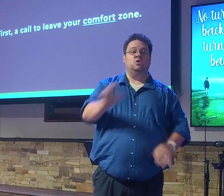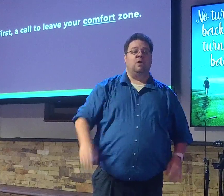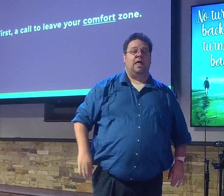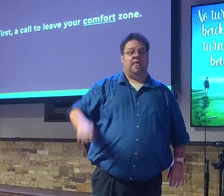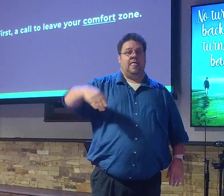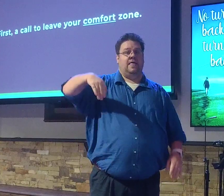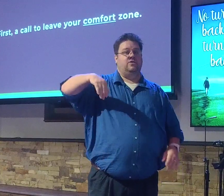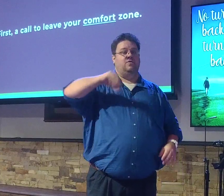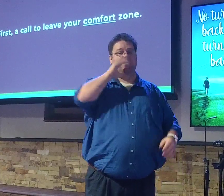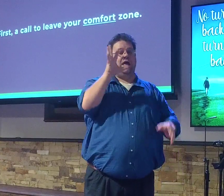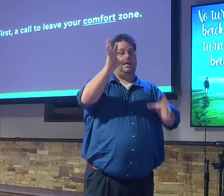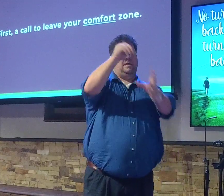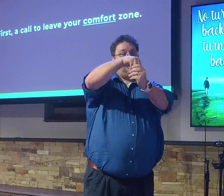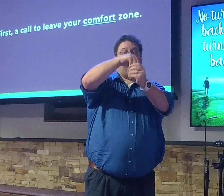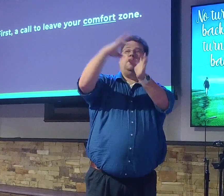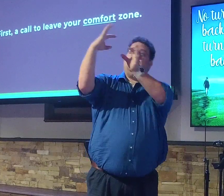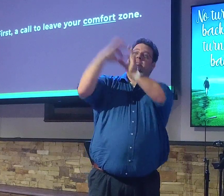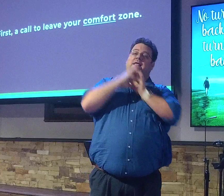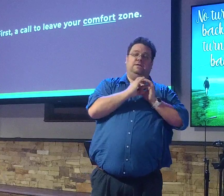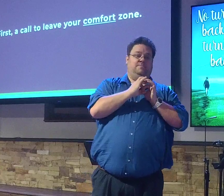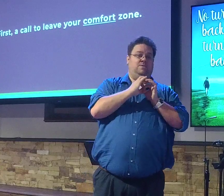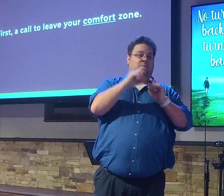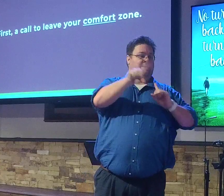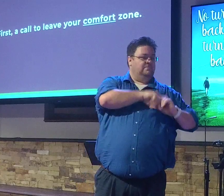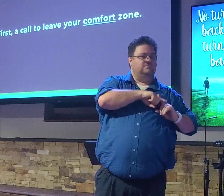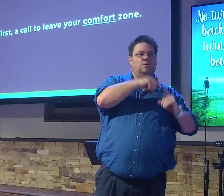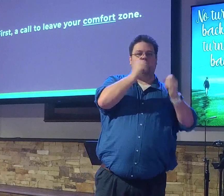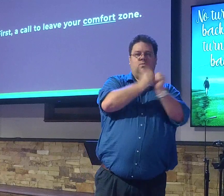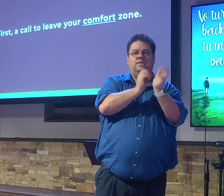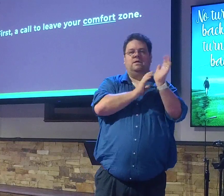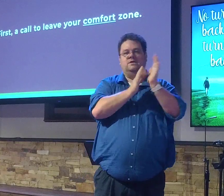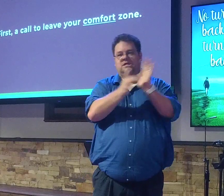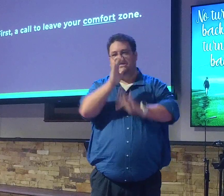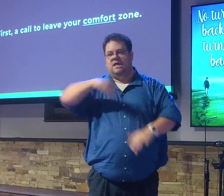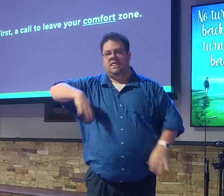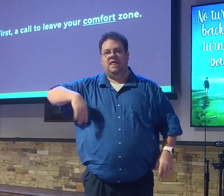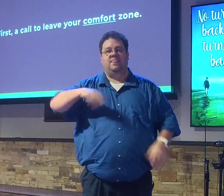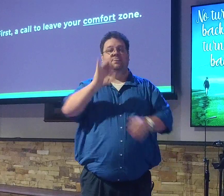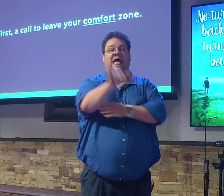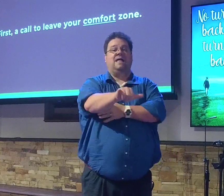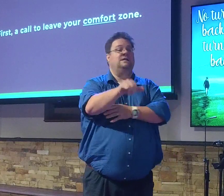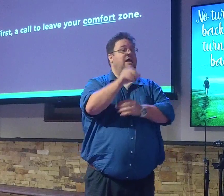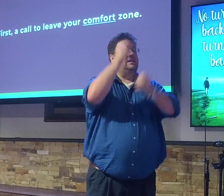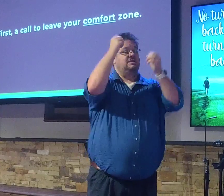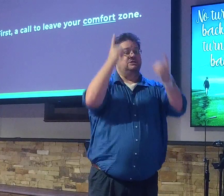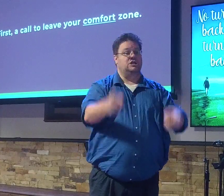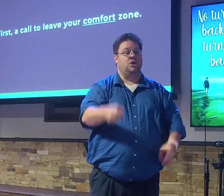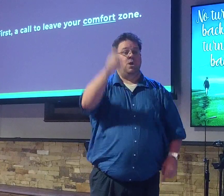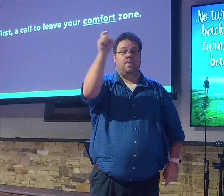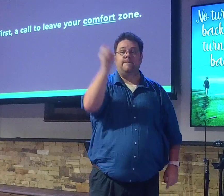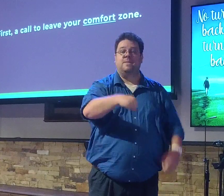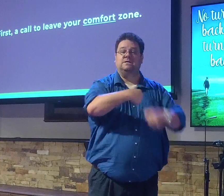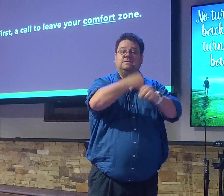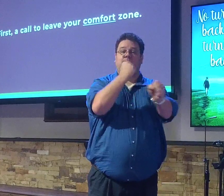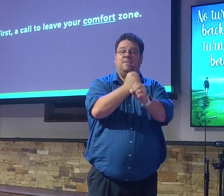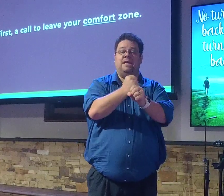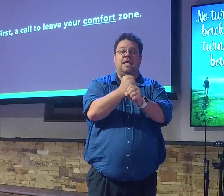entered into a relationship with Christ yet. And that is a decision that you have to make. And Christ is calling